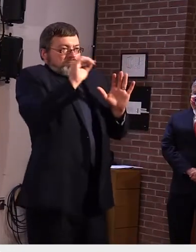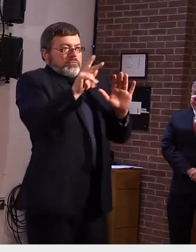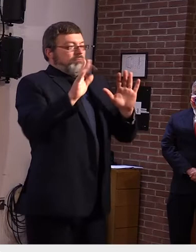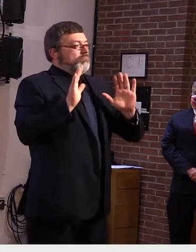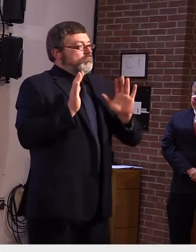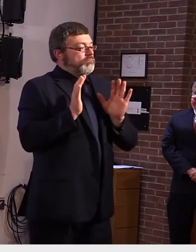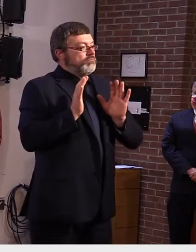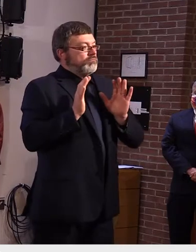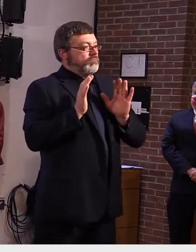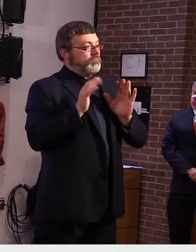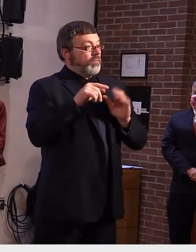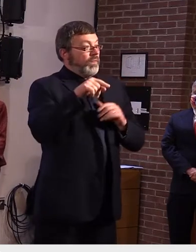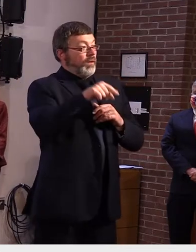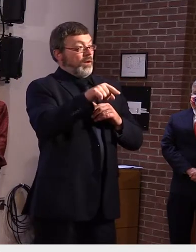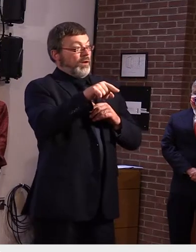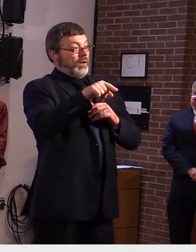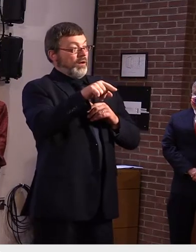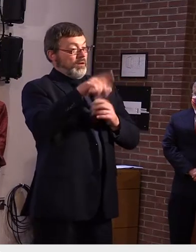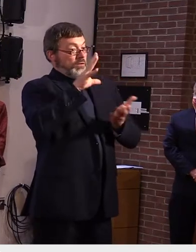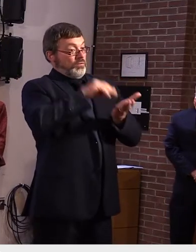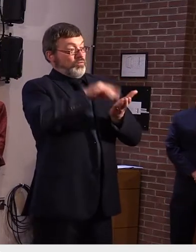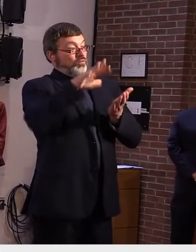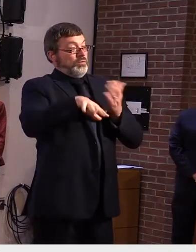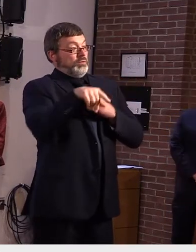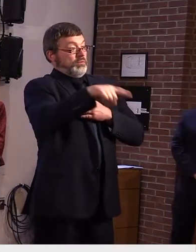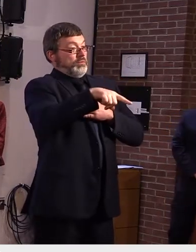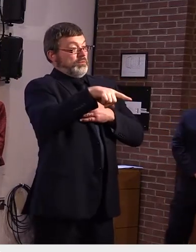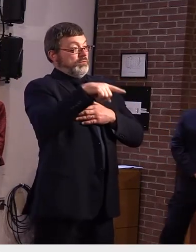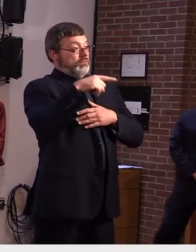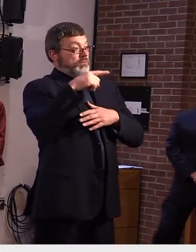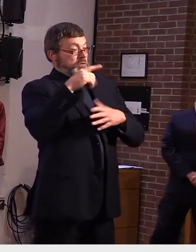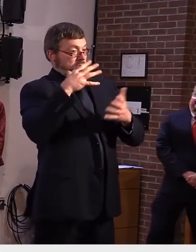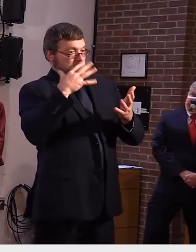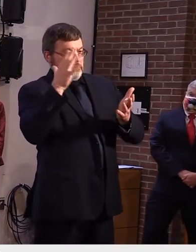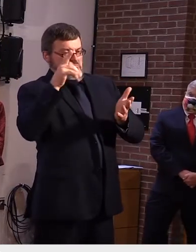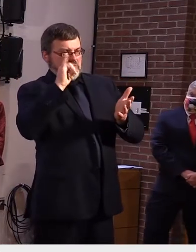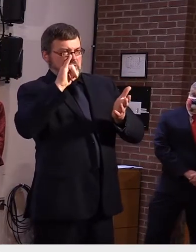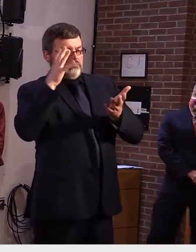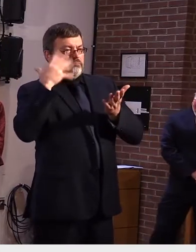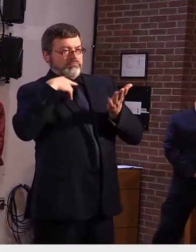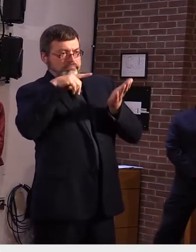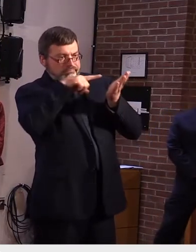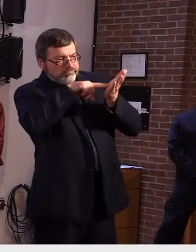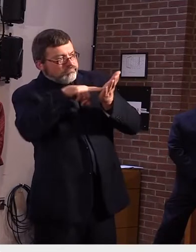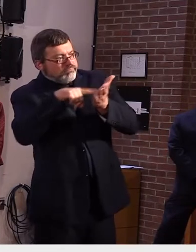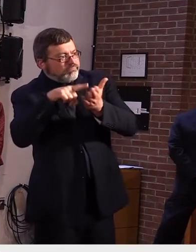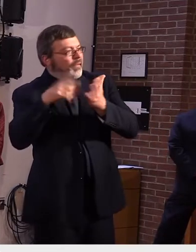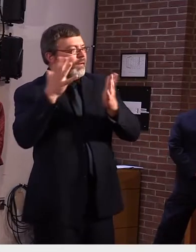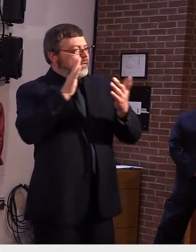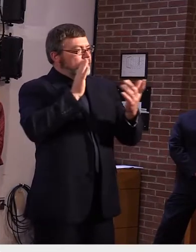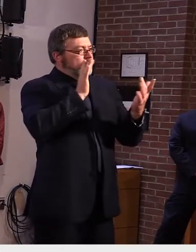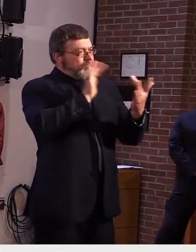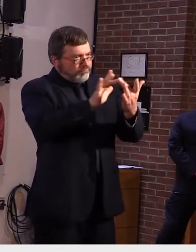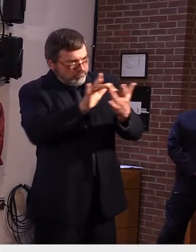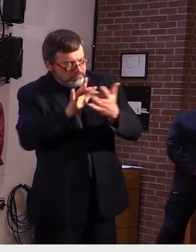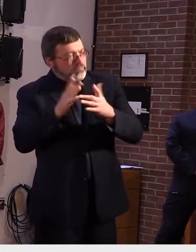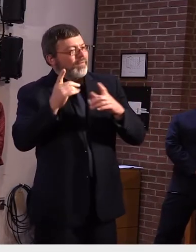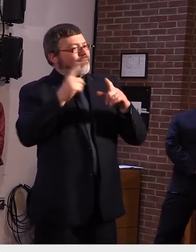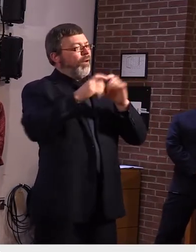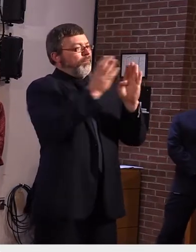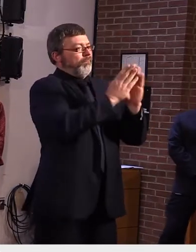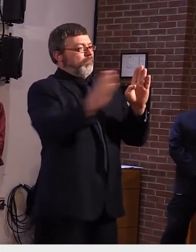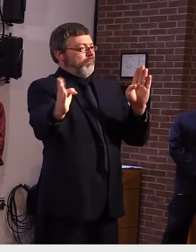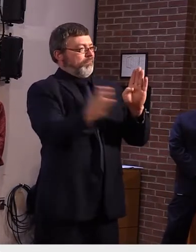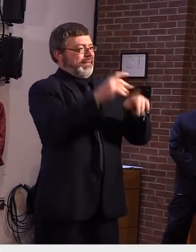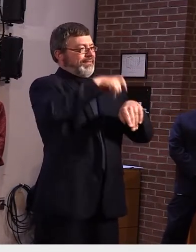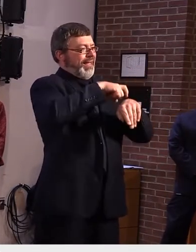interview them find out when their infectious period was based on the date their symptoms started and then identify who they